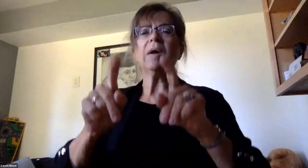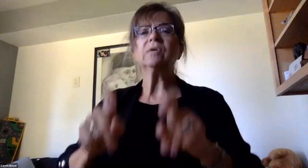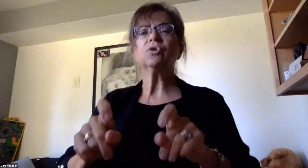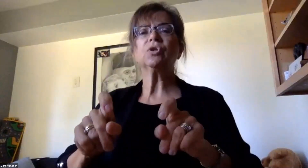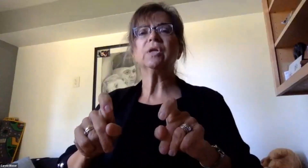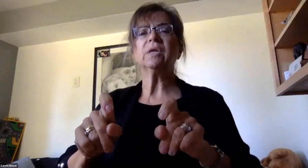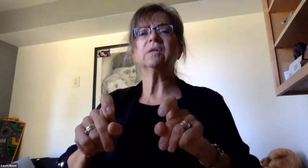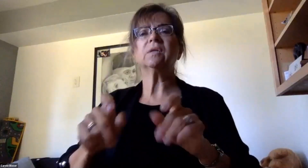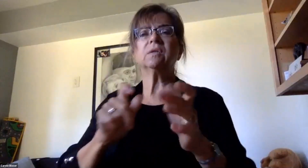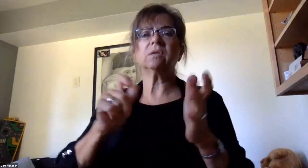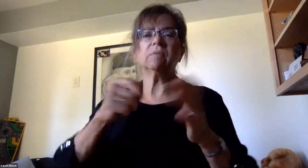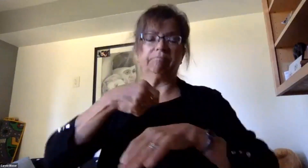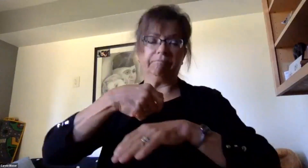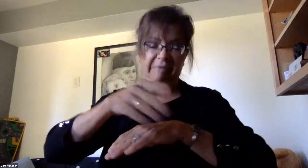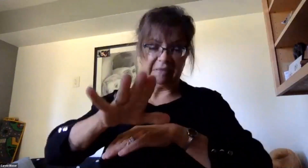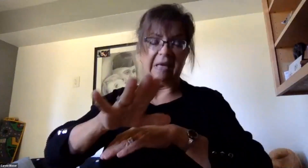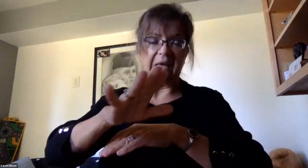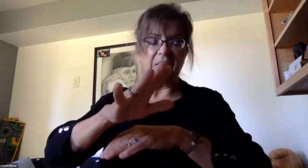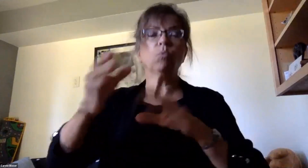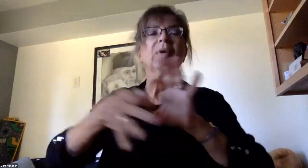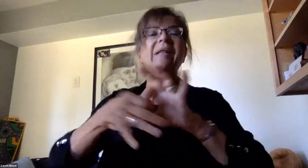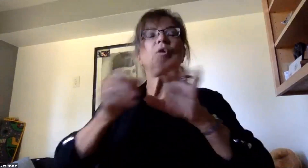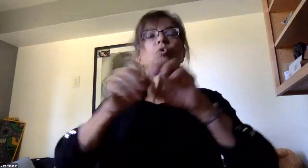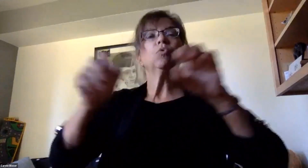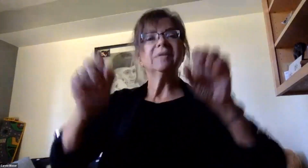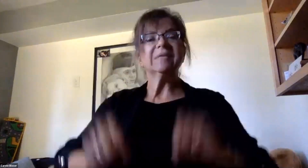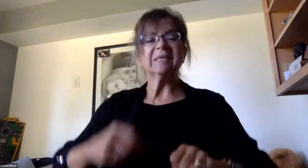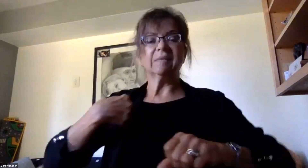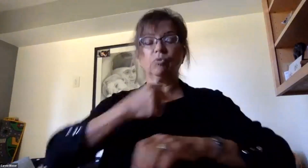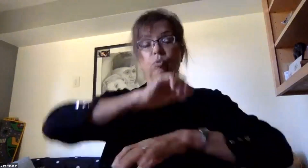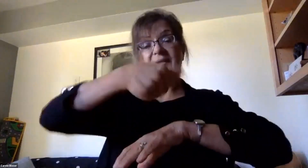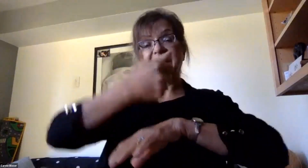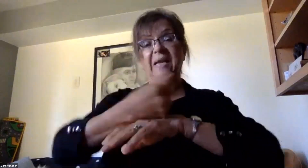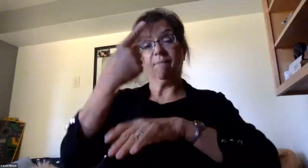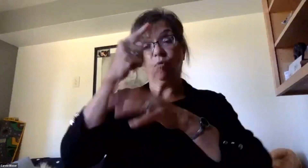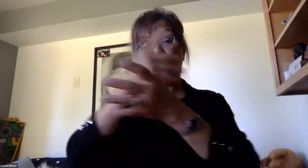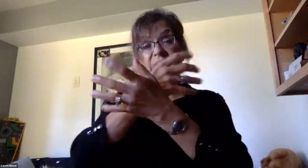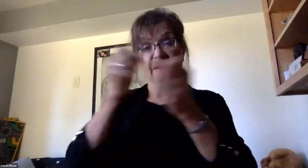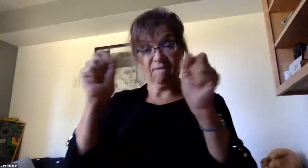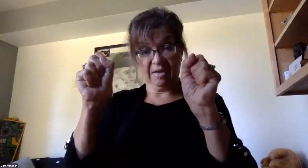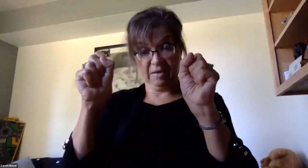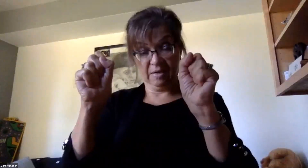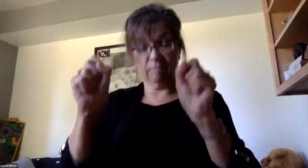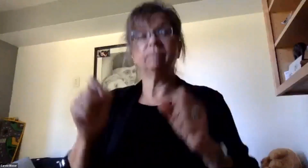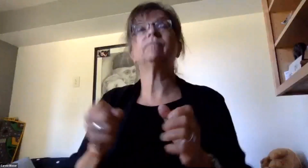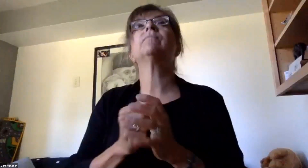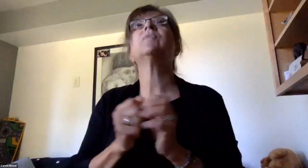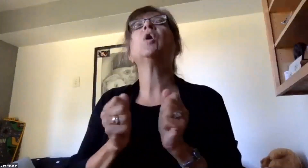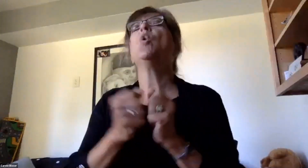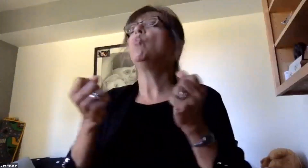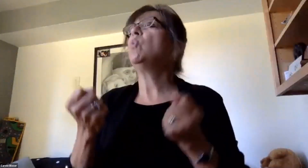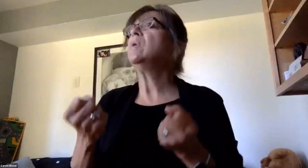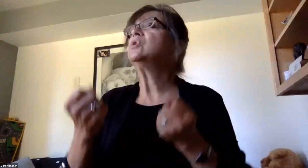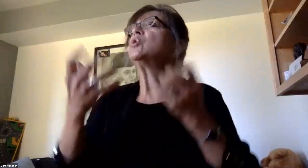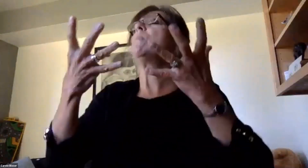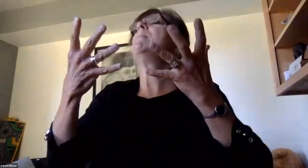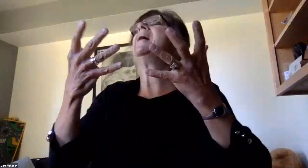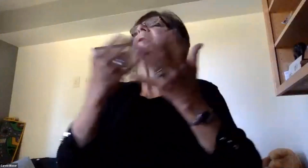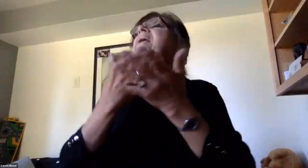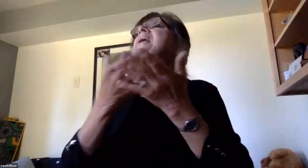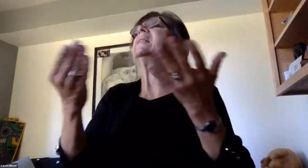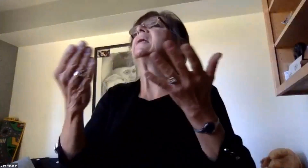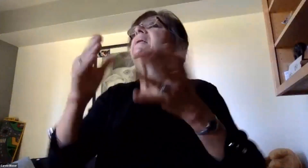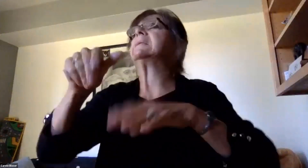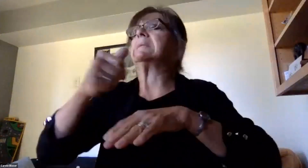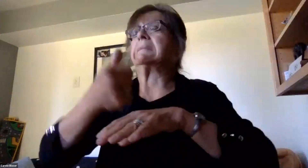around protocols and systems that we will put in place with safety in mind. With so many procedures being developed. Another key area